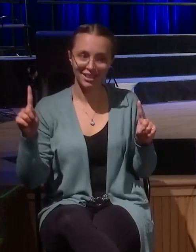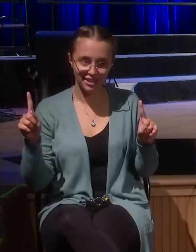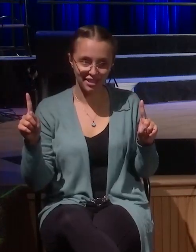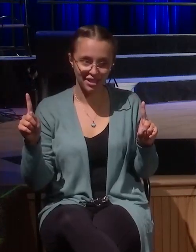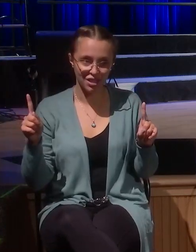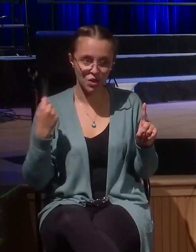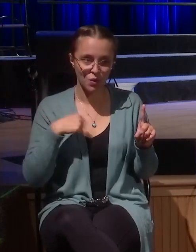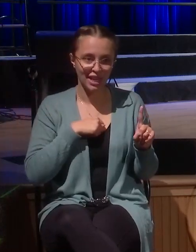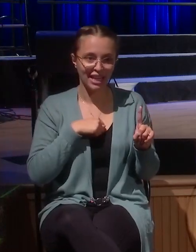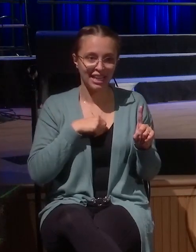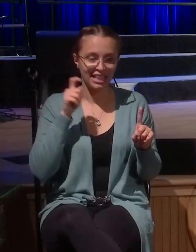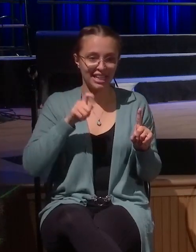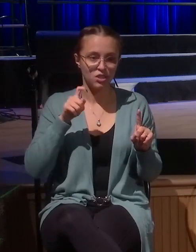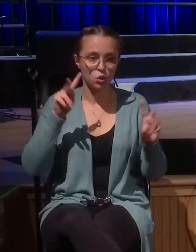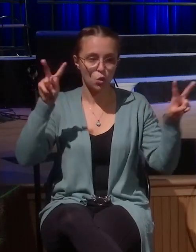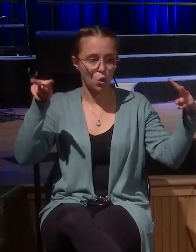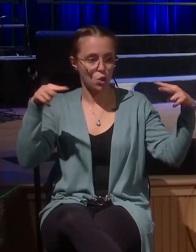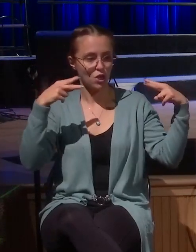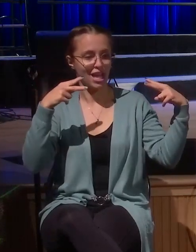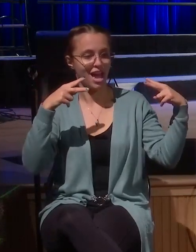him face to face and he says, Dan,